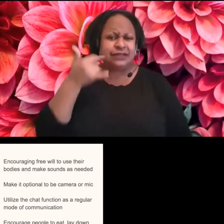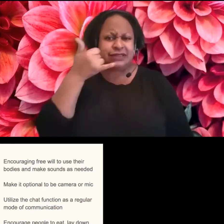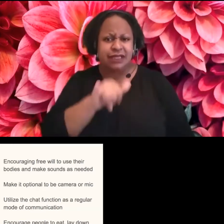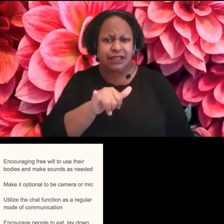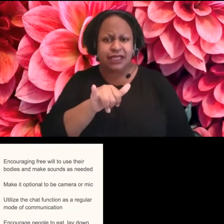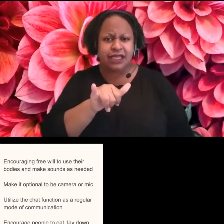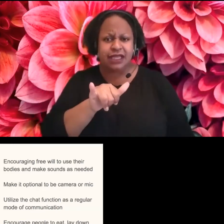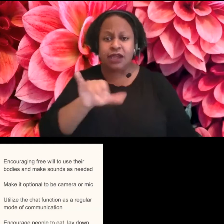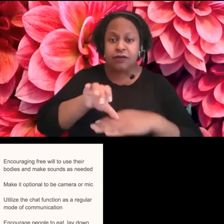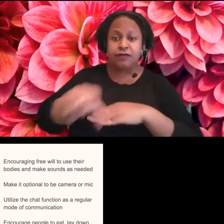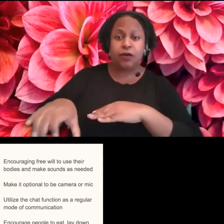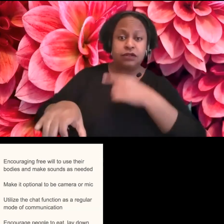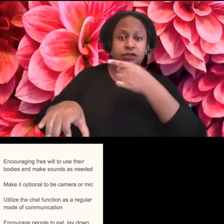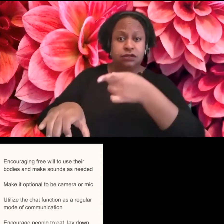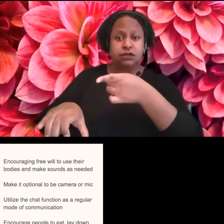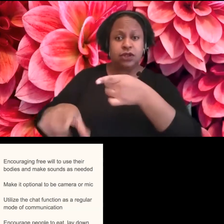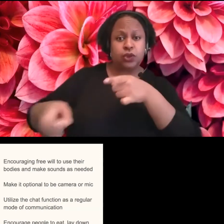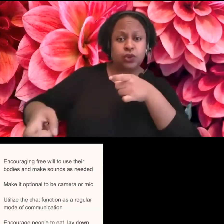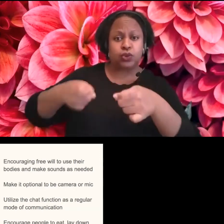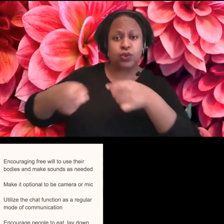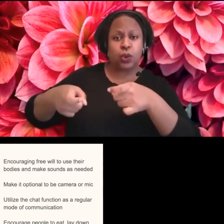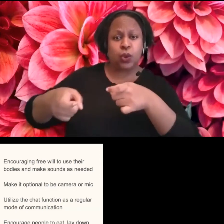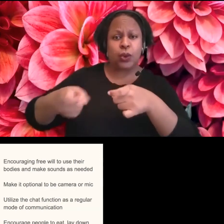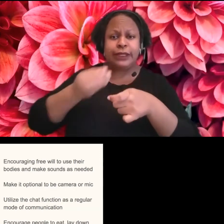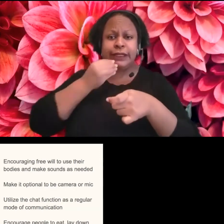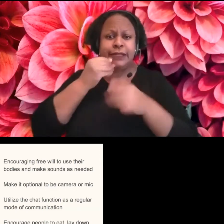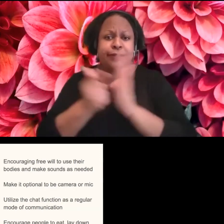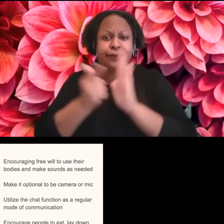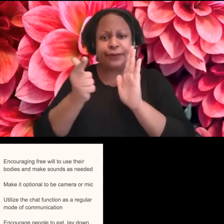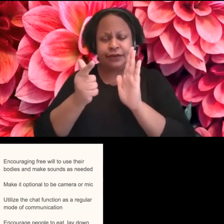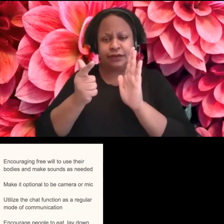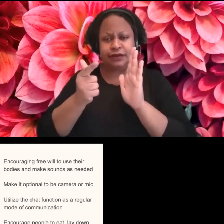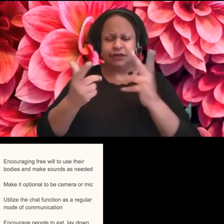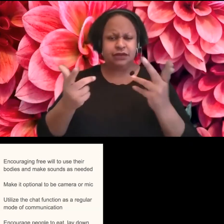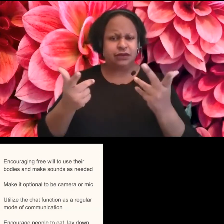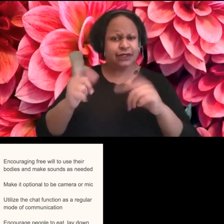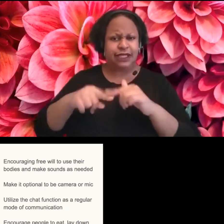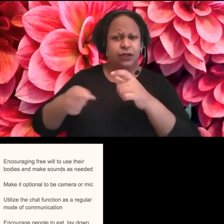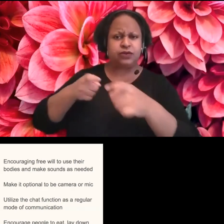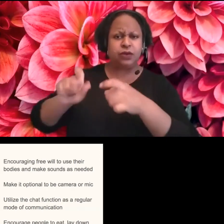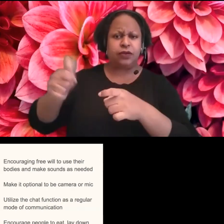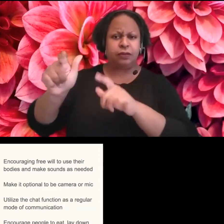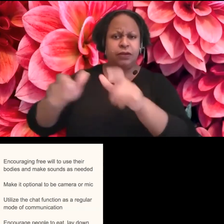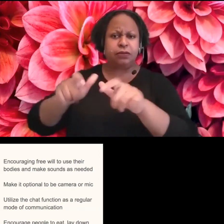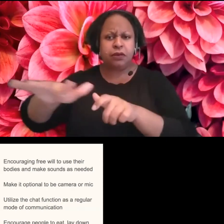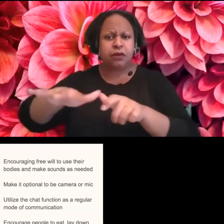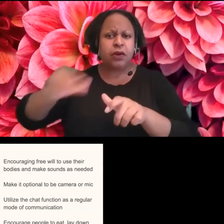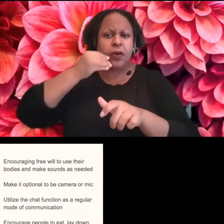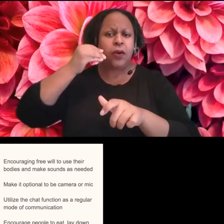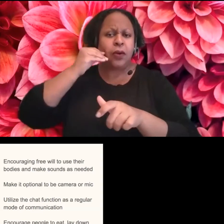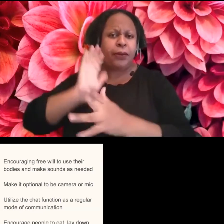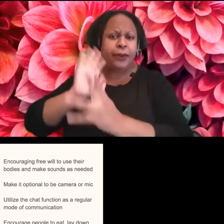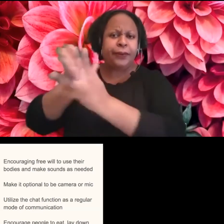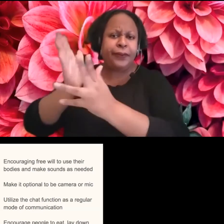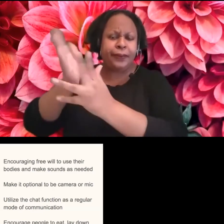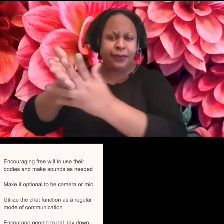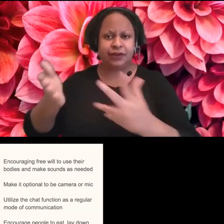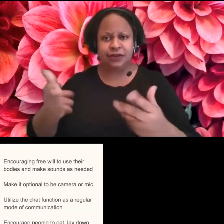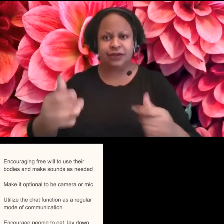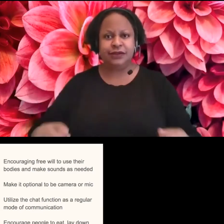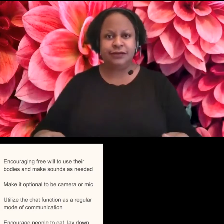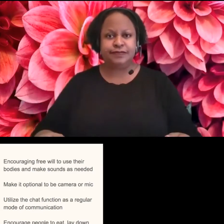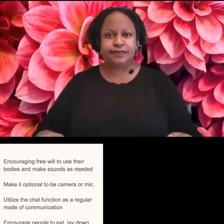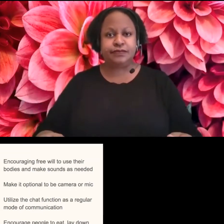on controlling that, that environment. And then, uh, know, certain things like providing tactile